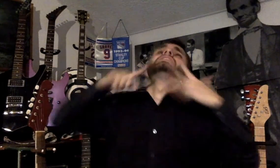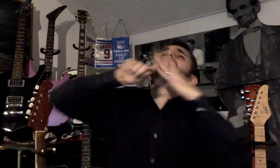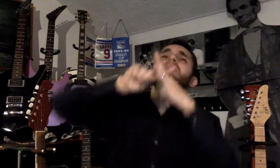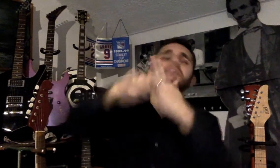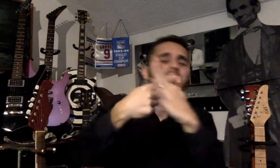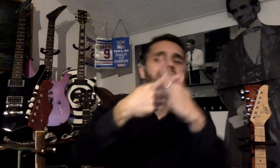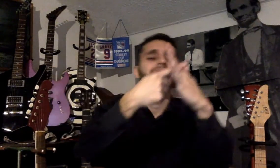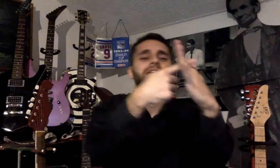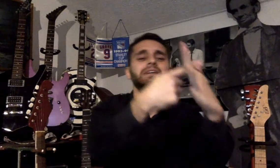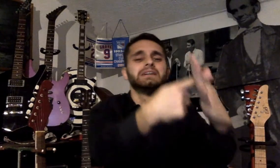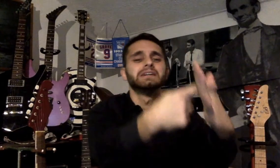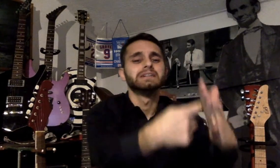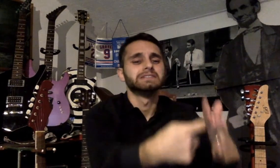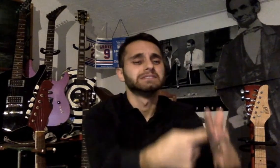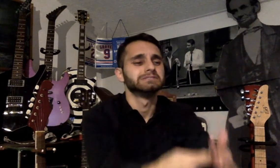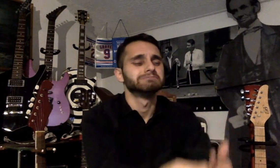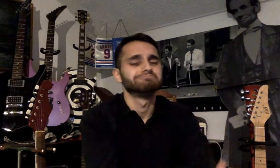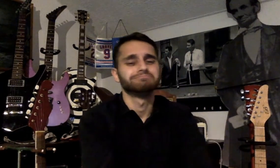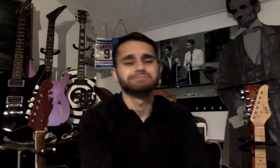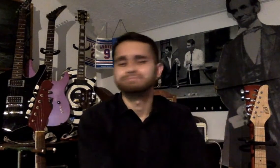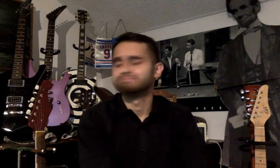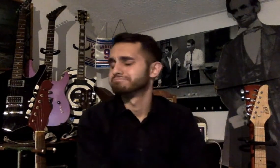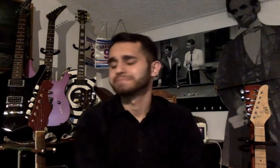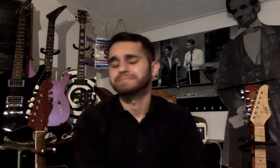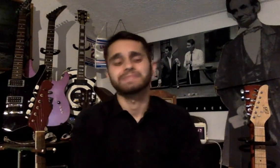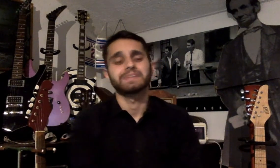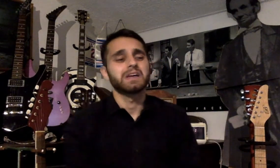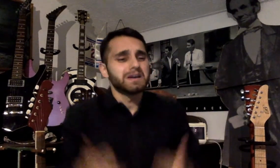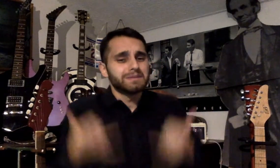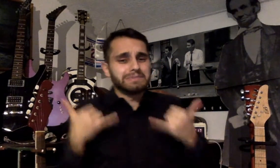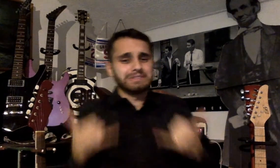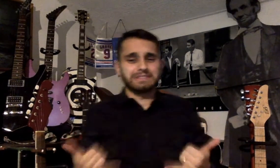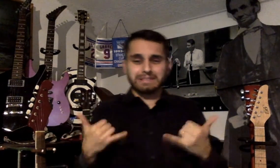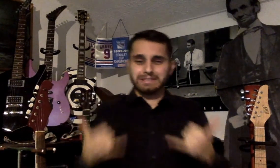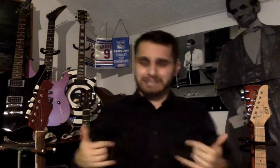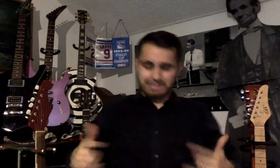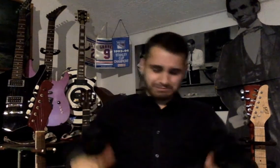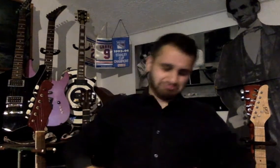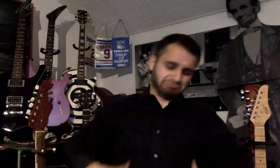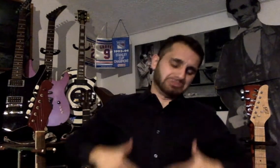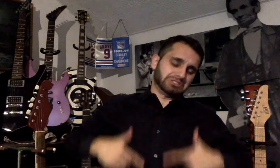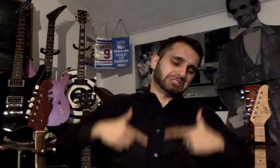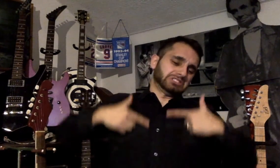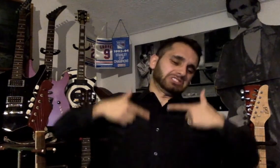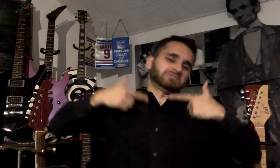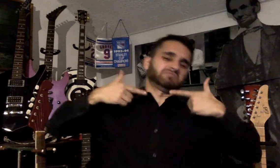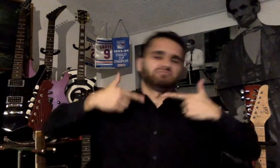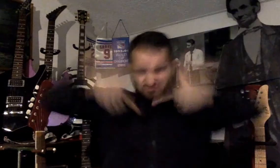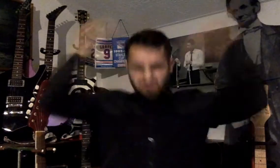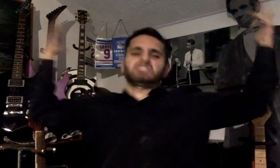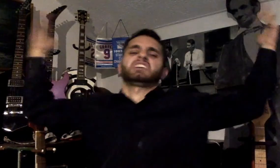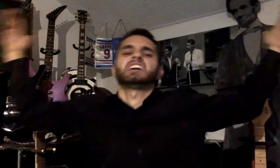begun. But now I've gone and thrown it all away.